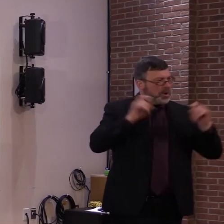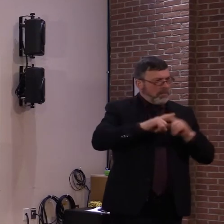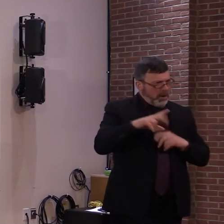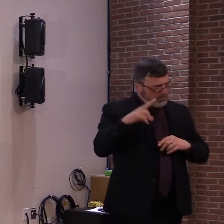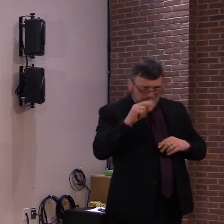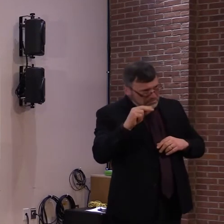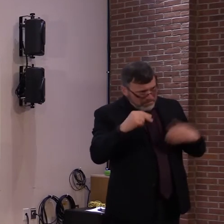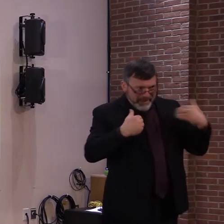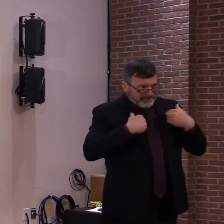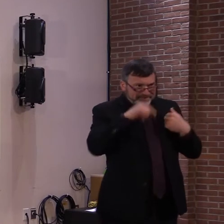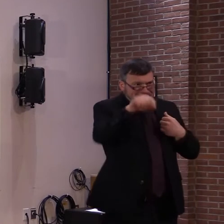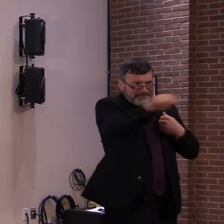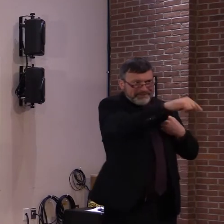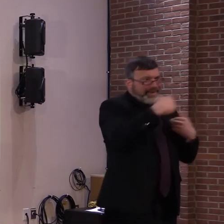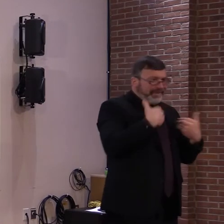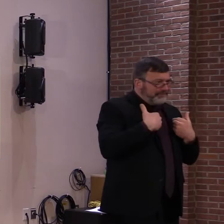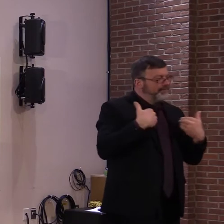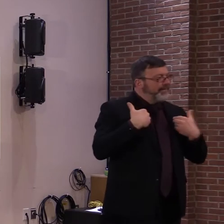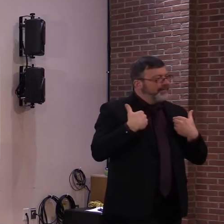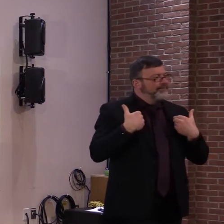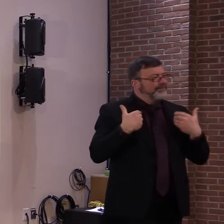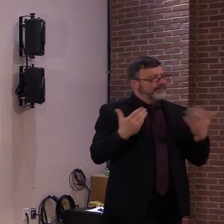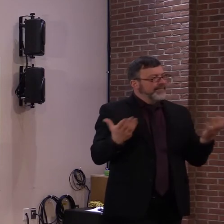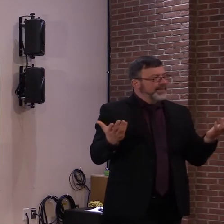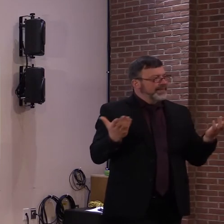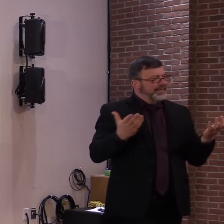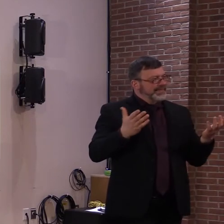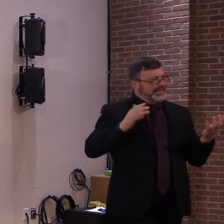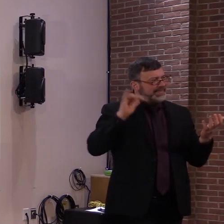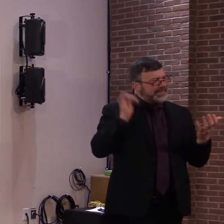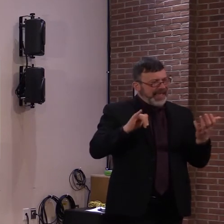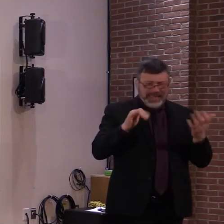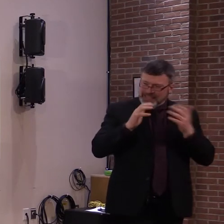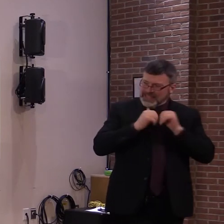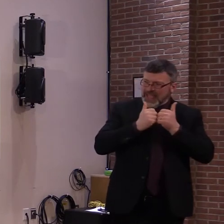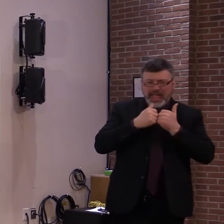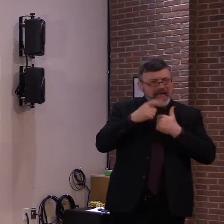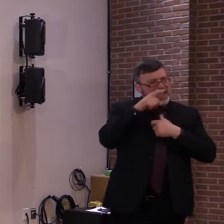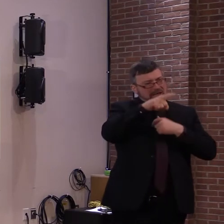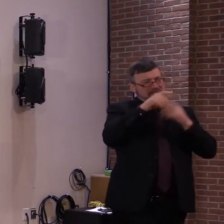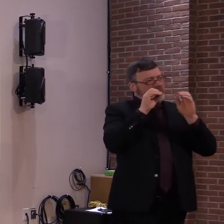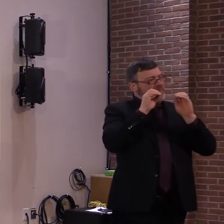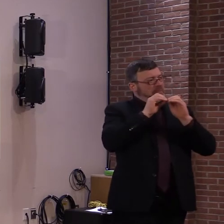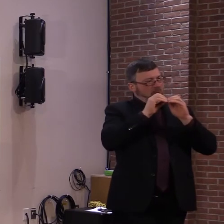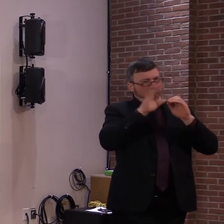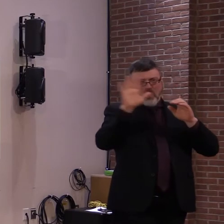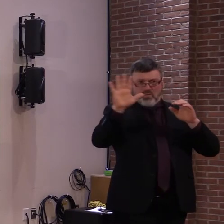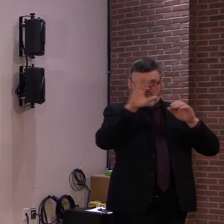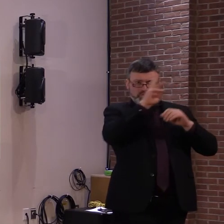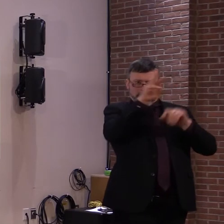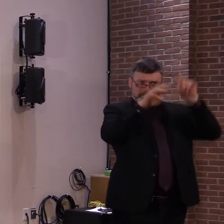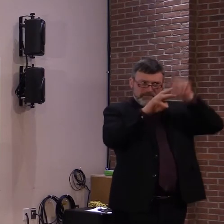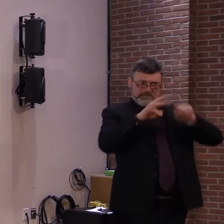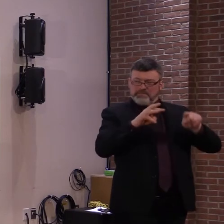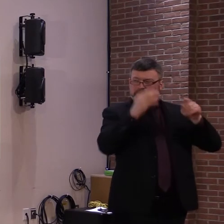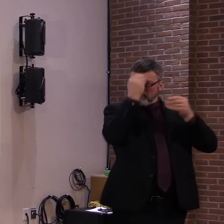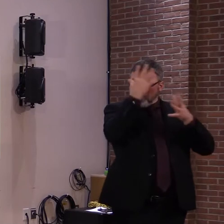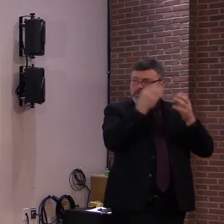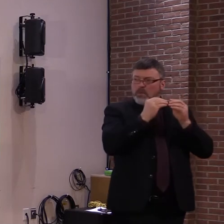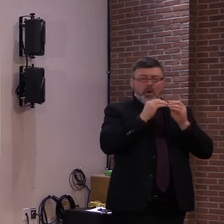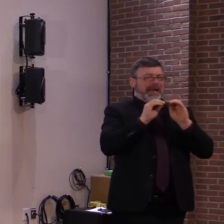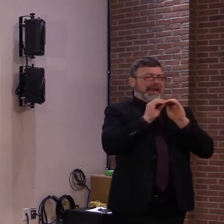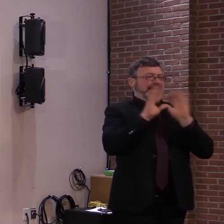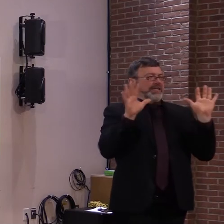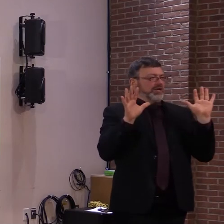data manipulation glitch or, or possibility where it could be sorted more specifically. If you look at the map, there's a lot of towns with zeros